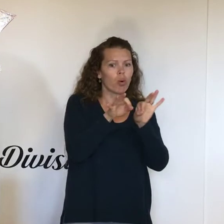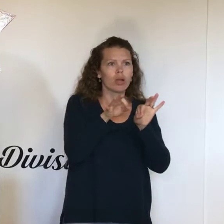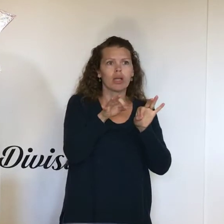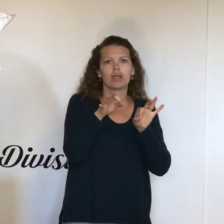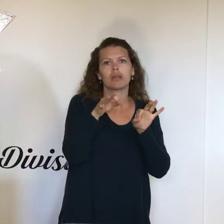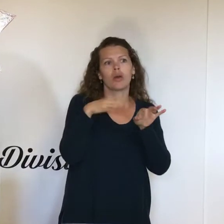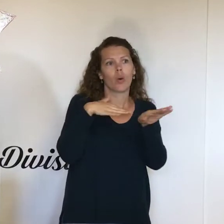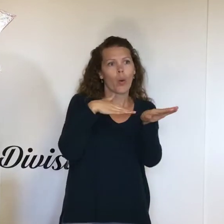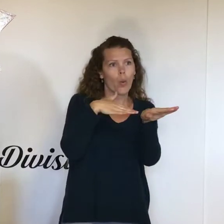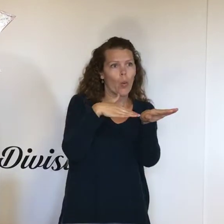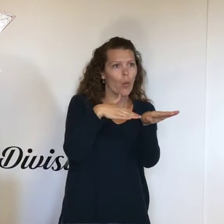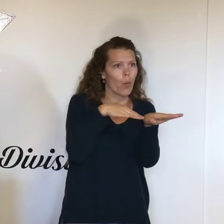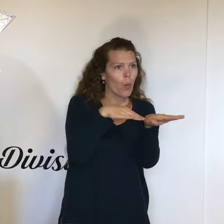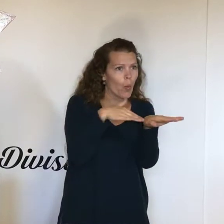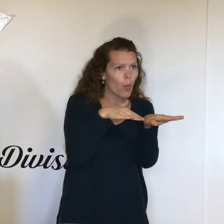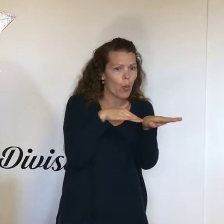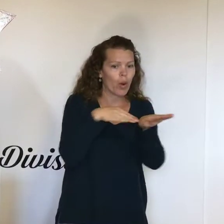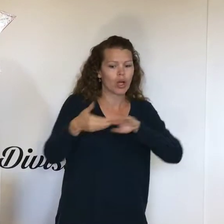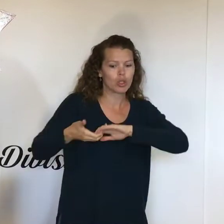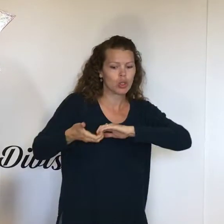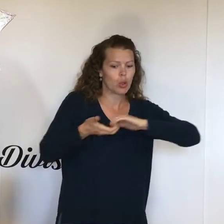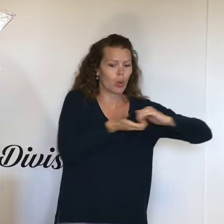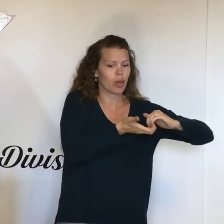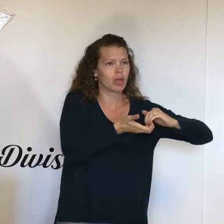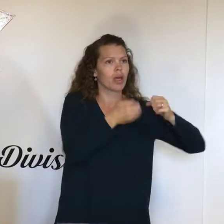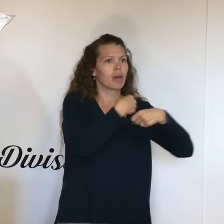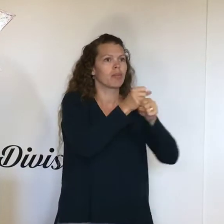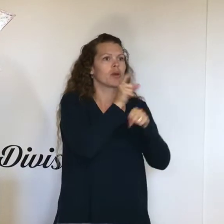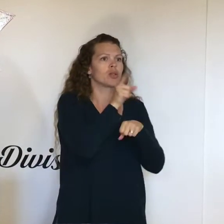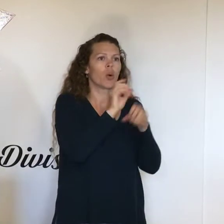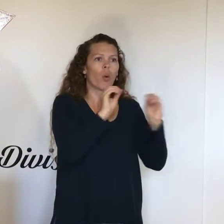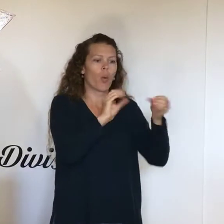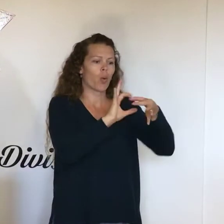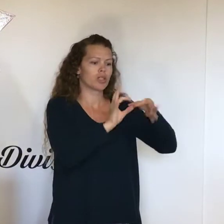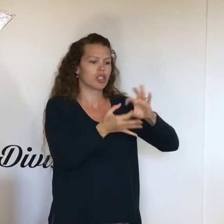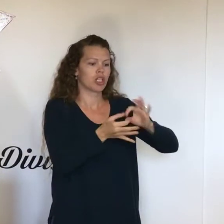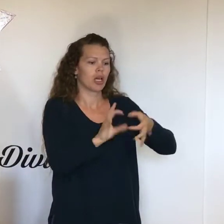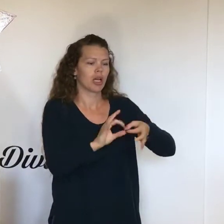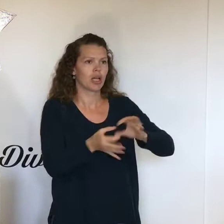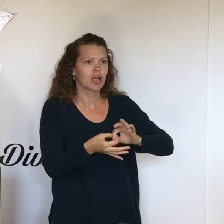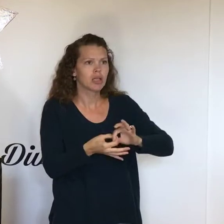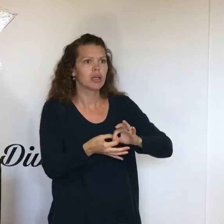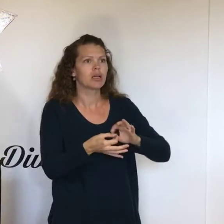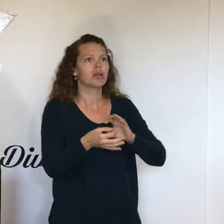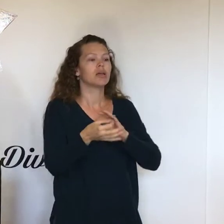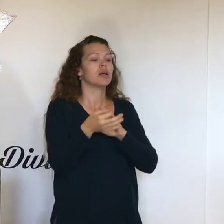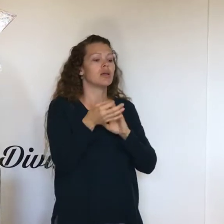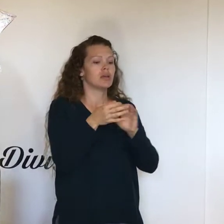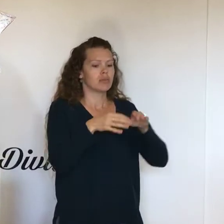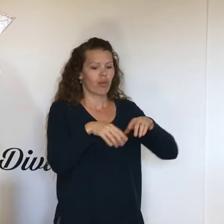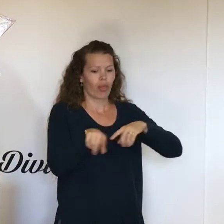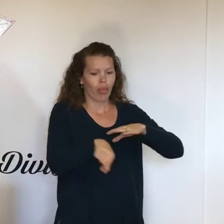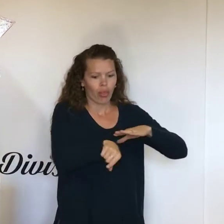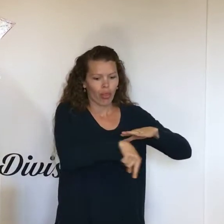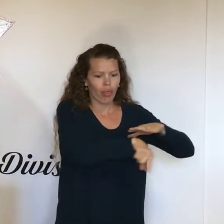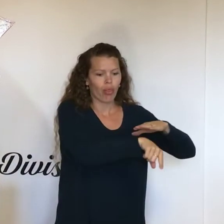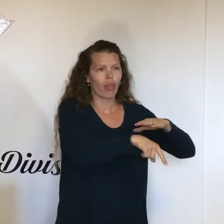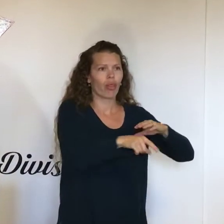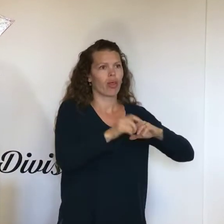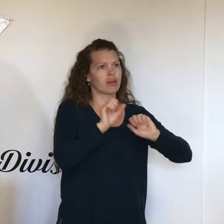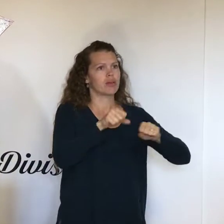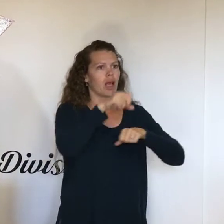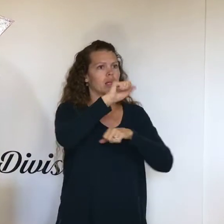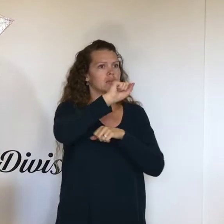are towing vehicles, make sure you're towing vehicles that aren't dragging chains. That you're not throwing cigarettes and the material out of a vehicle.